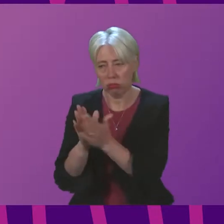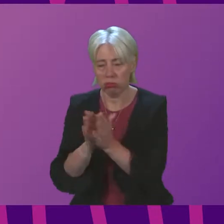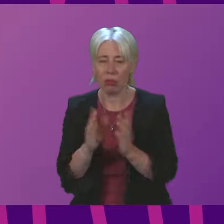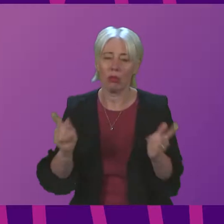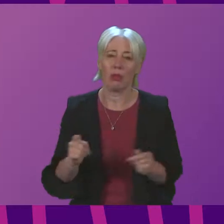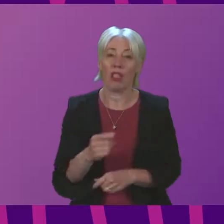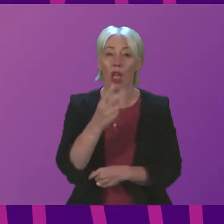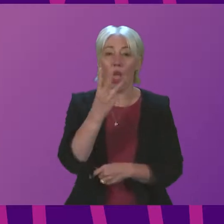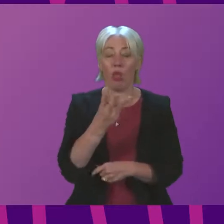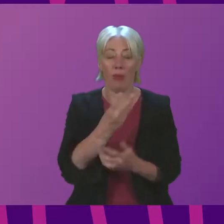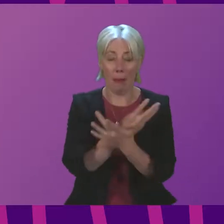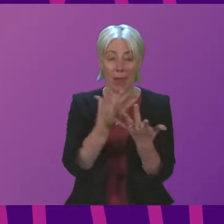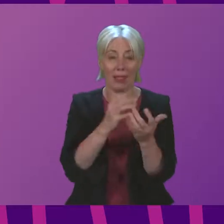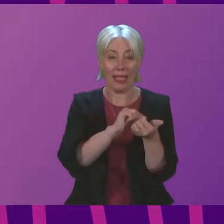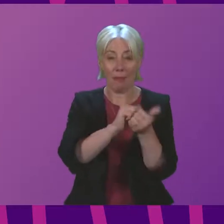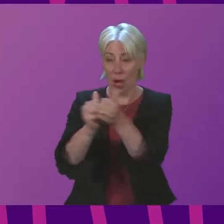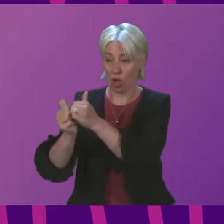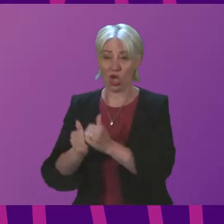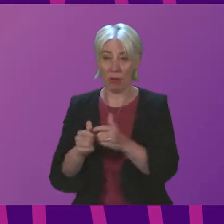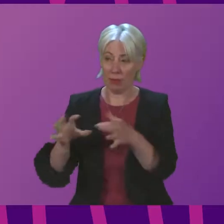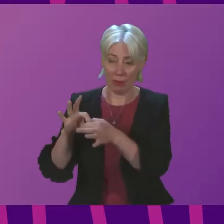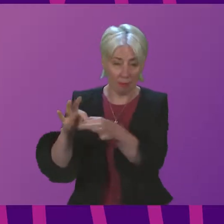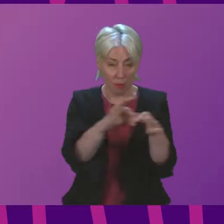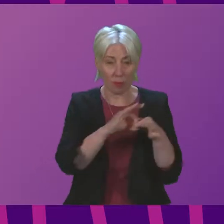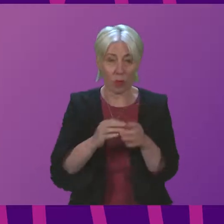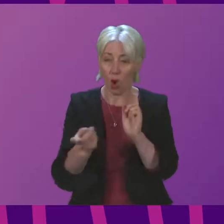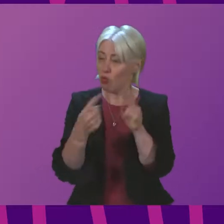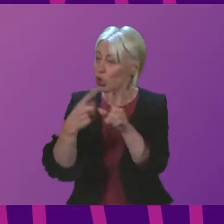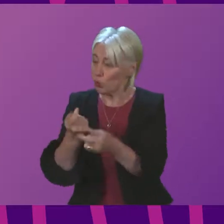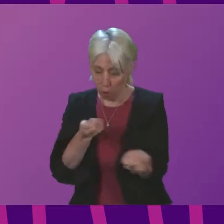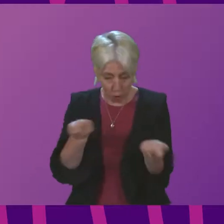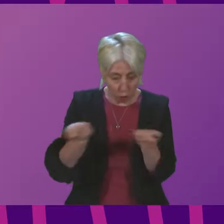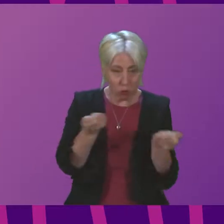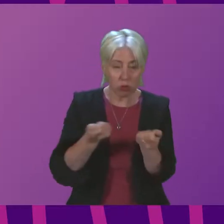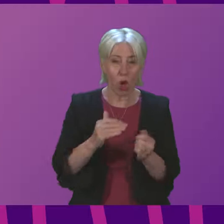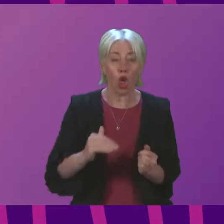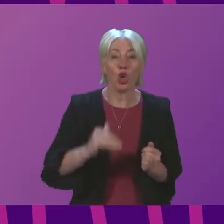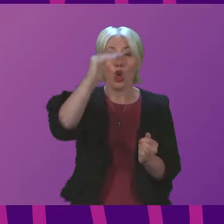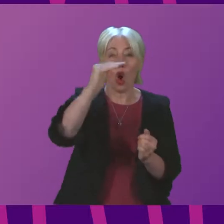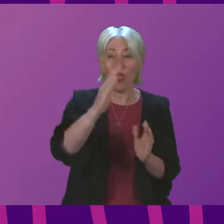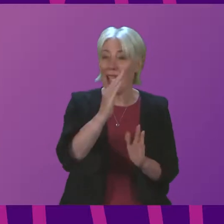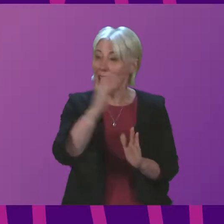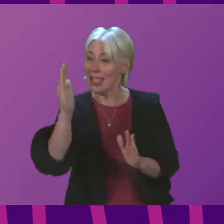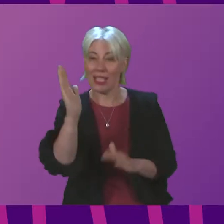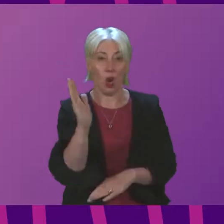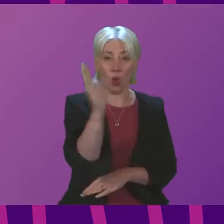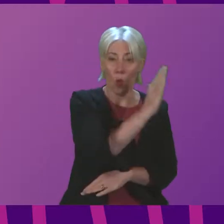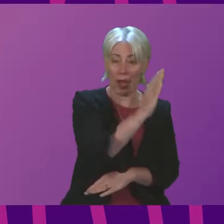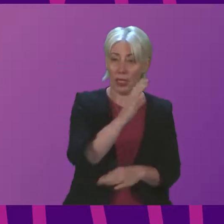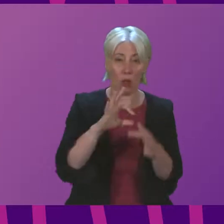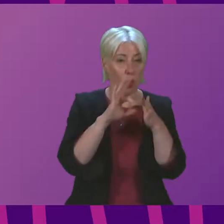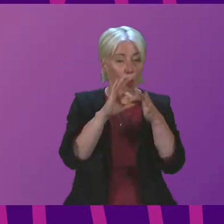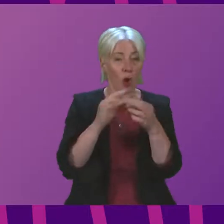multi-agency resilience partnerships are coordinating the response activity in the north, east and west, working closely with the power